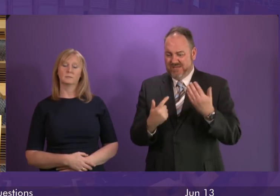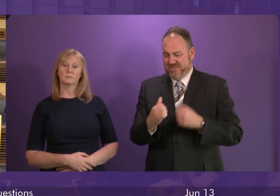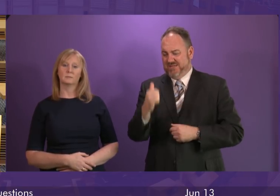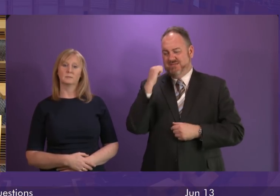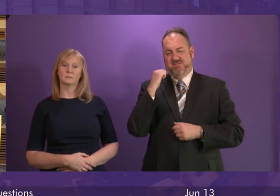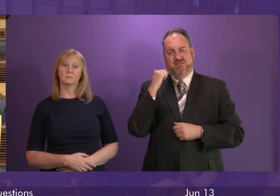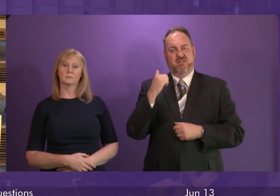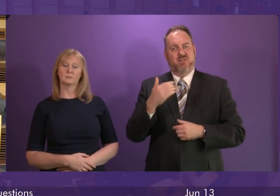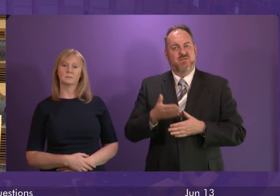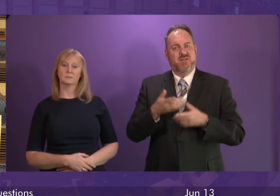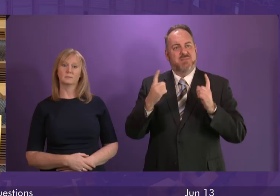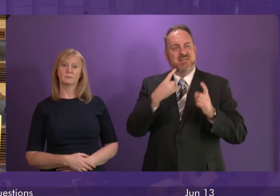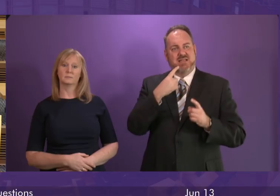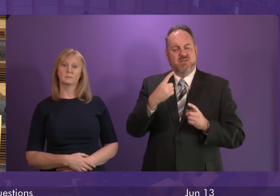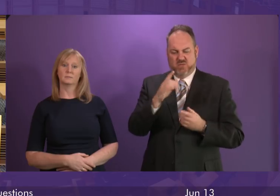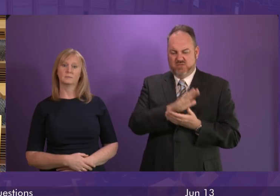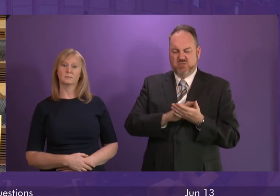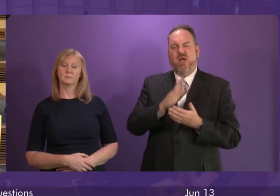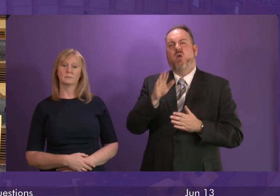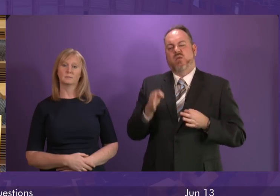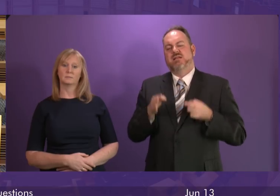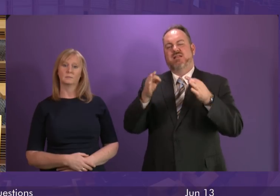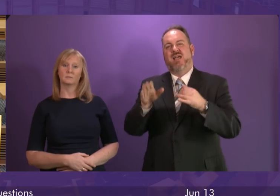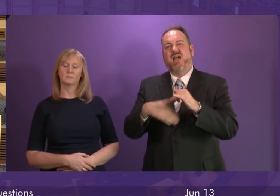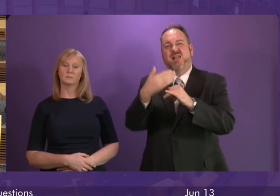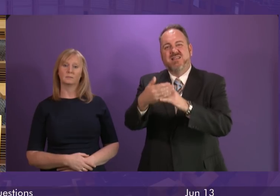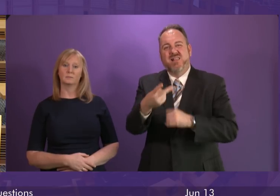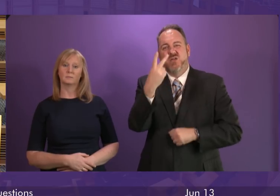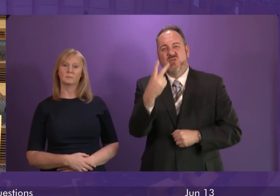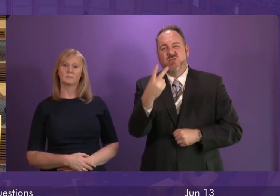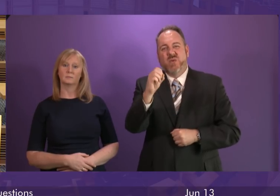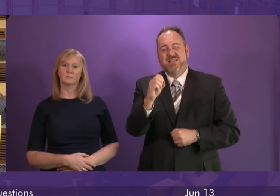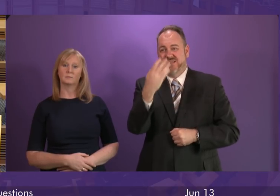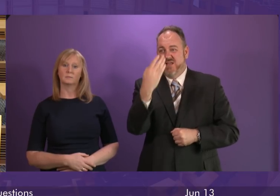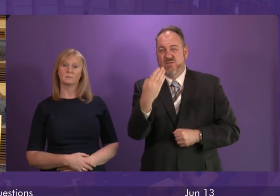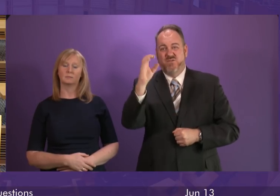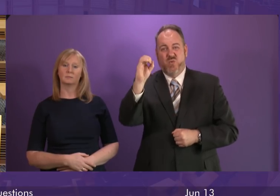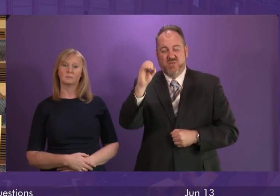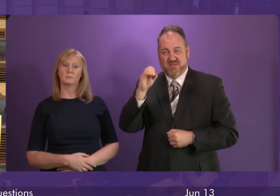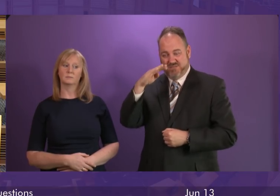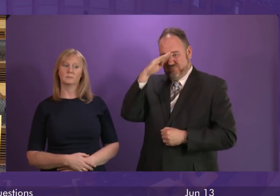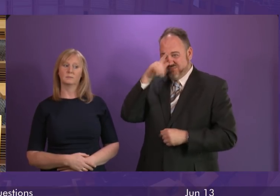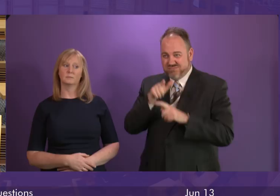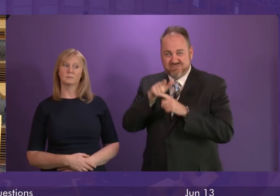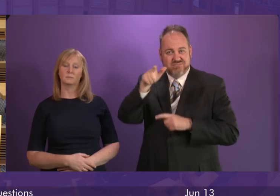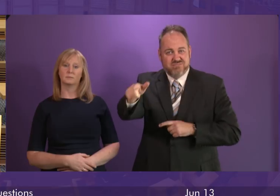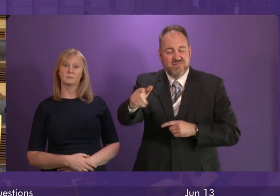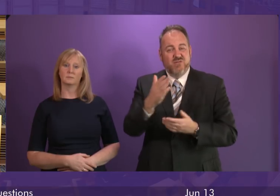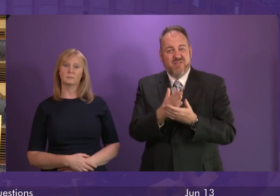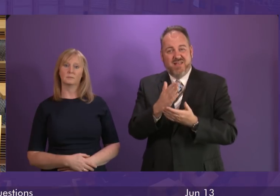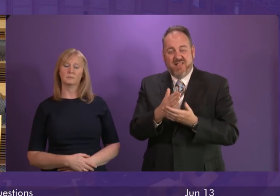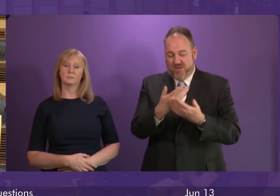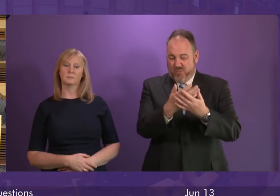Minister now wants to eradicate it by 2040. Instead of a definition of vulnerability that extends to all